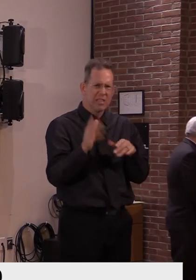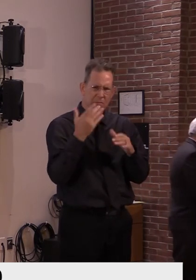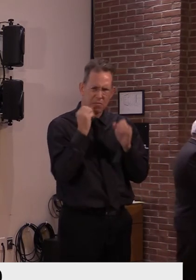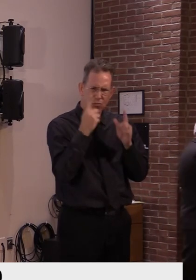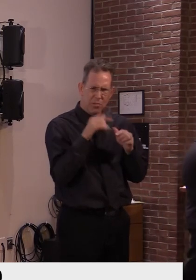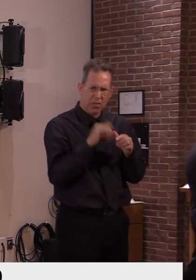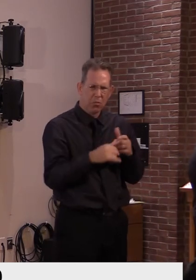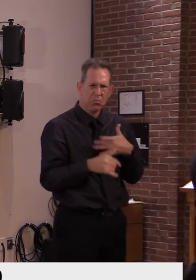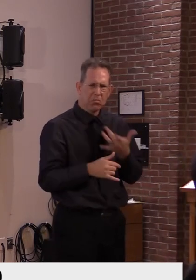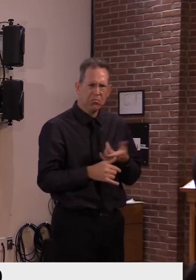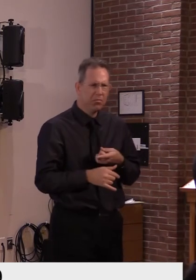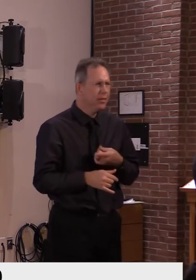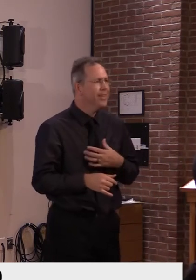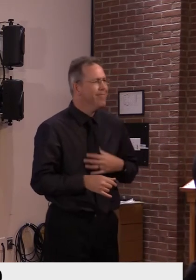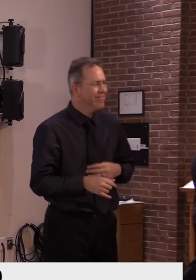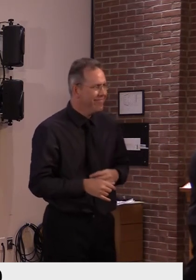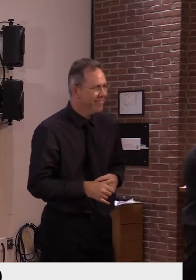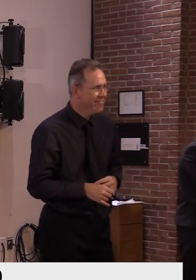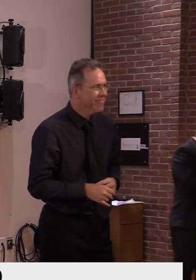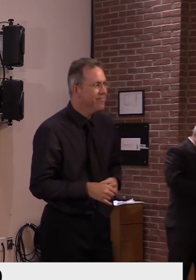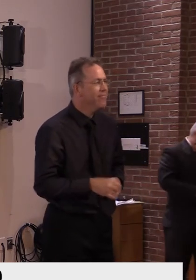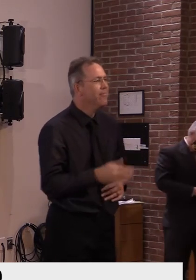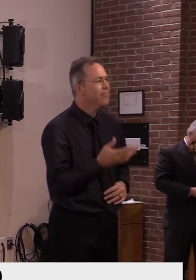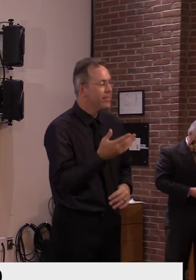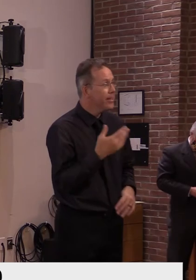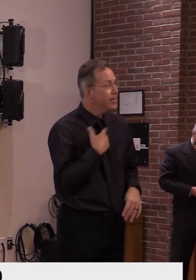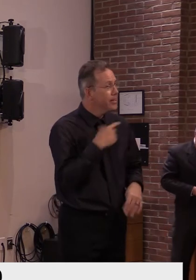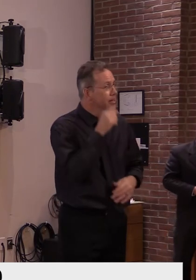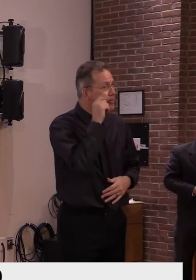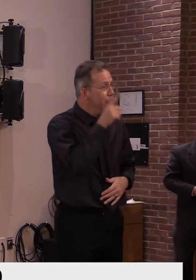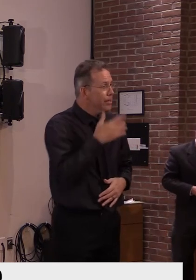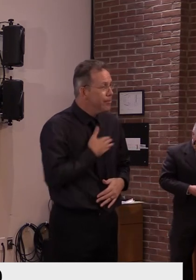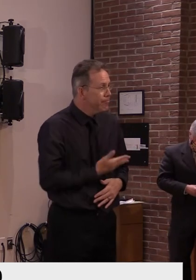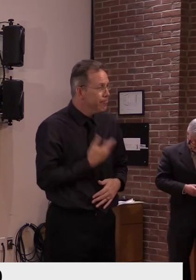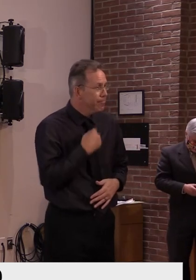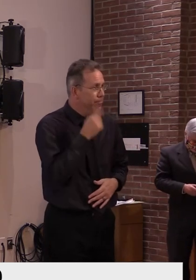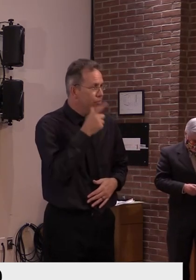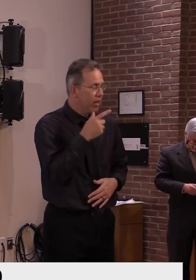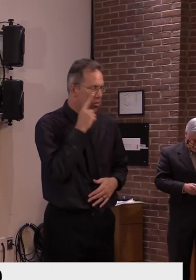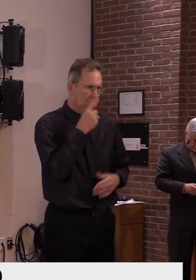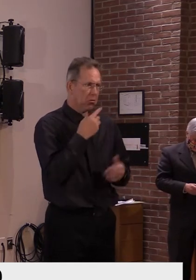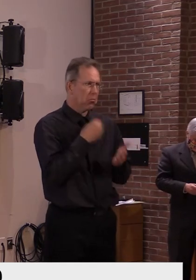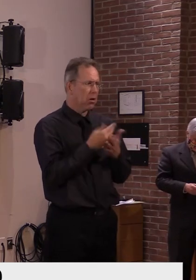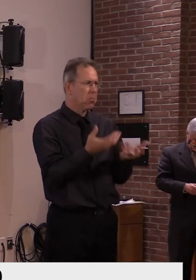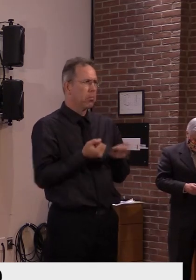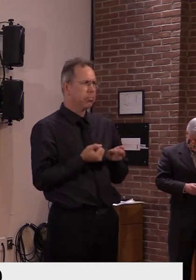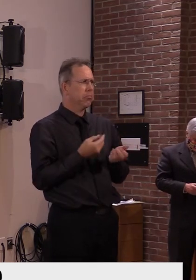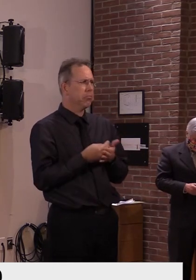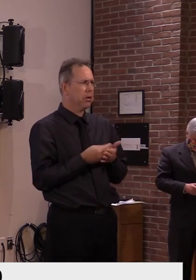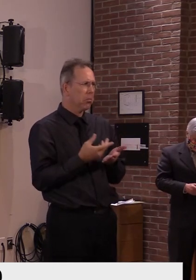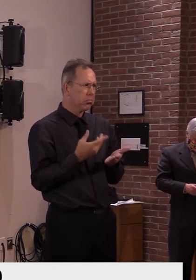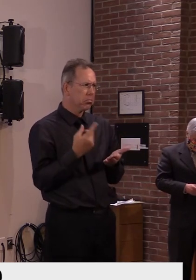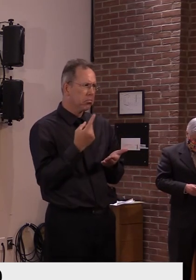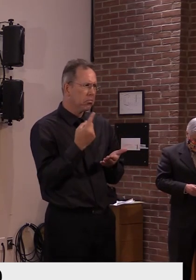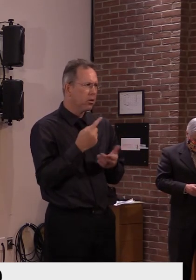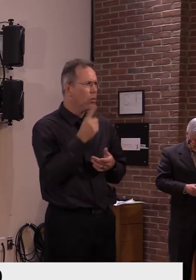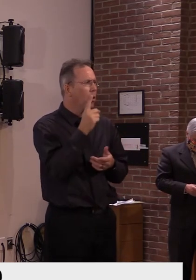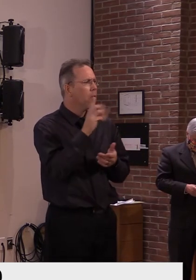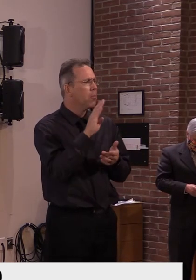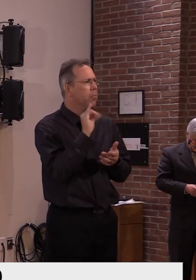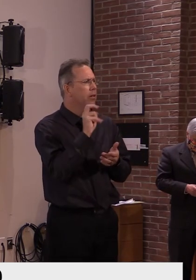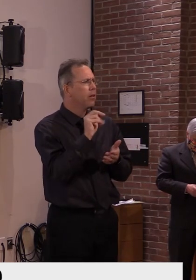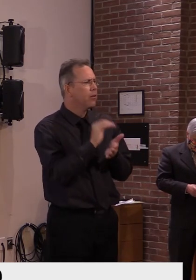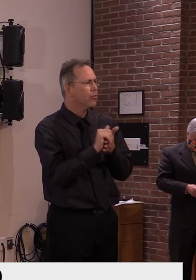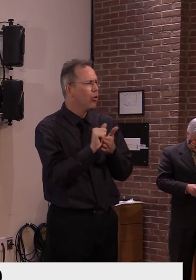feel, uh, that a lot of it's been due, uh, to the, to the, uh, billion dollars that's been injected into the economy, uh,